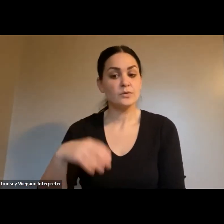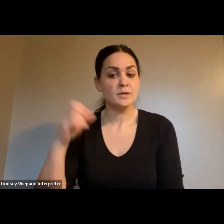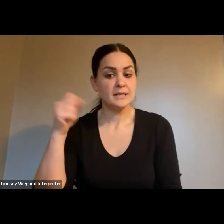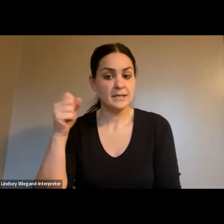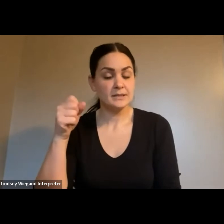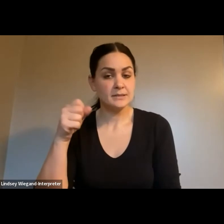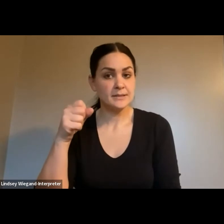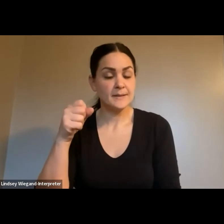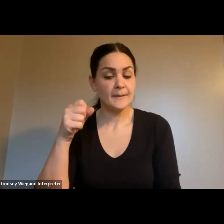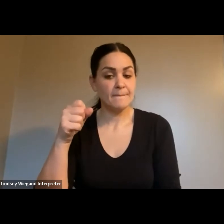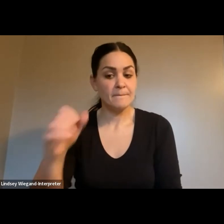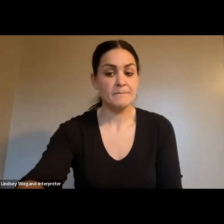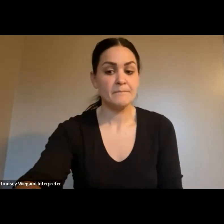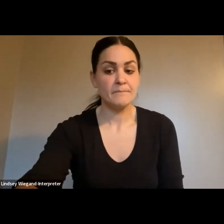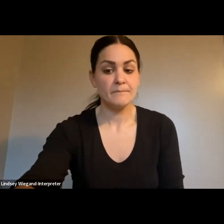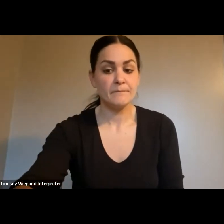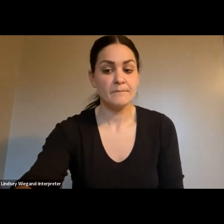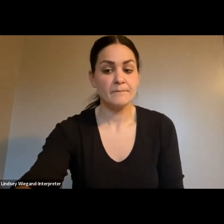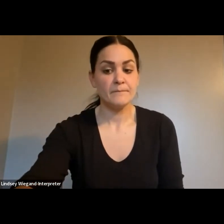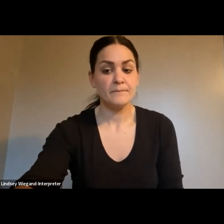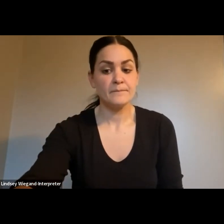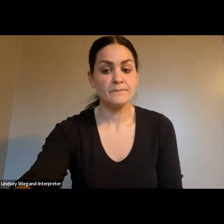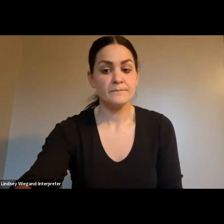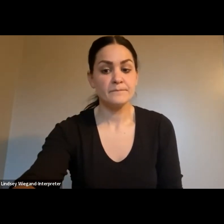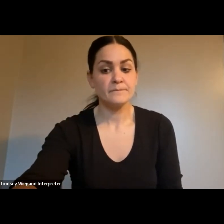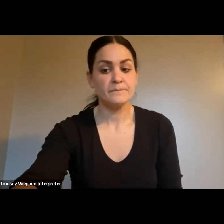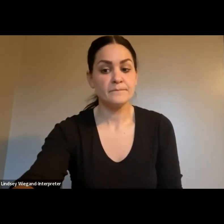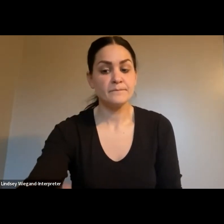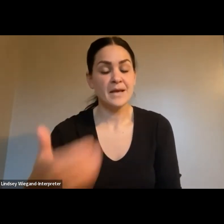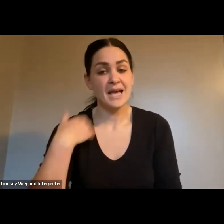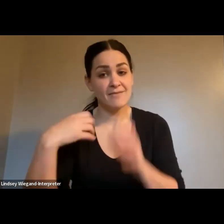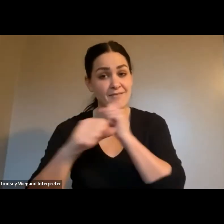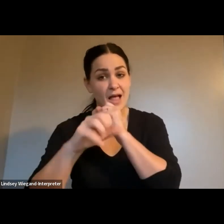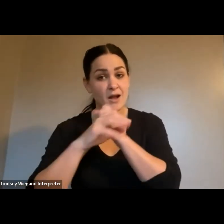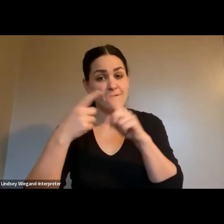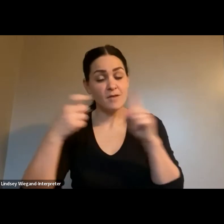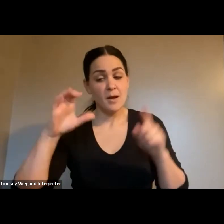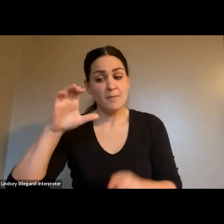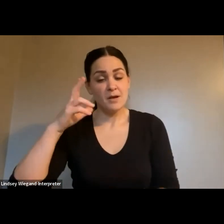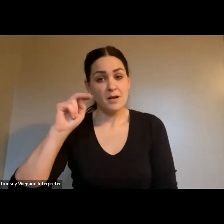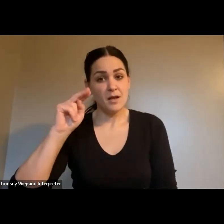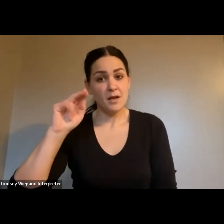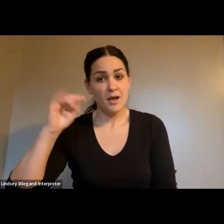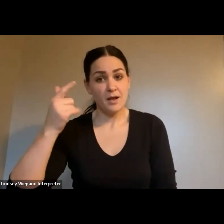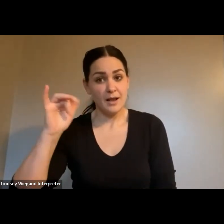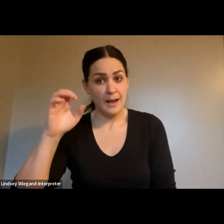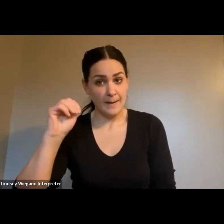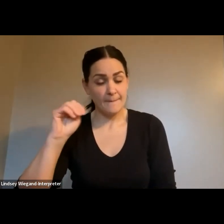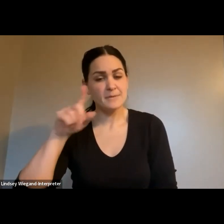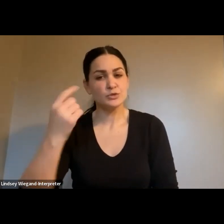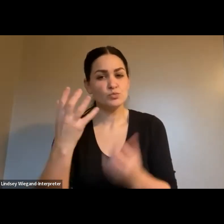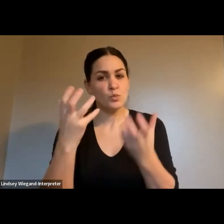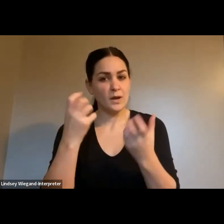I got the flyer from Cunningham, and I just wanted to say that, um, or